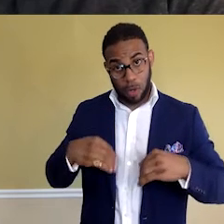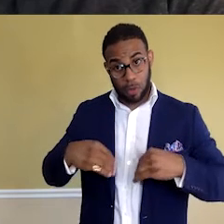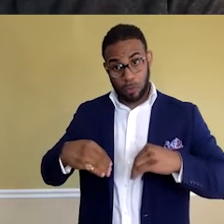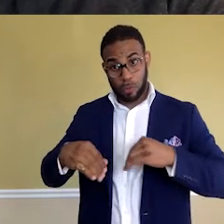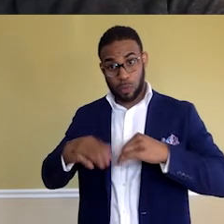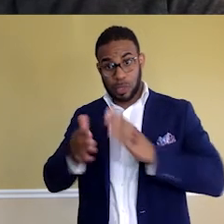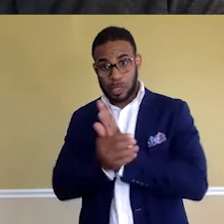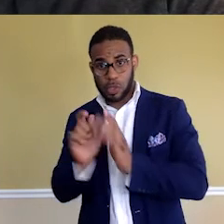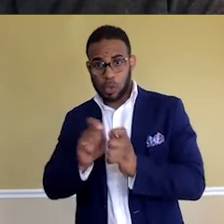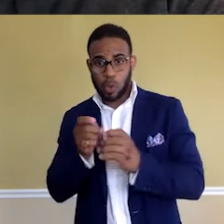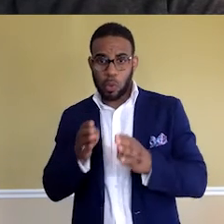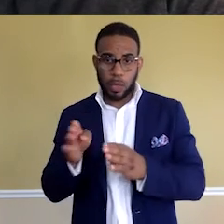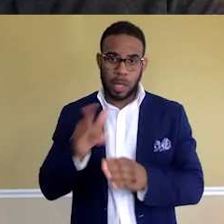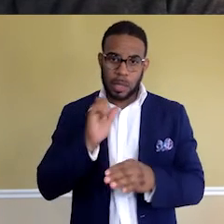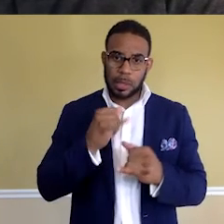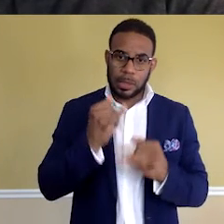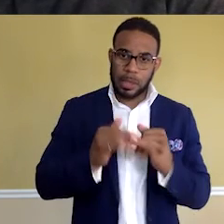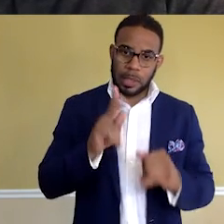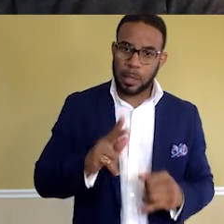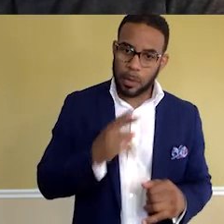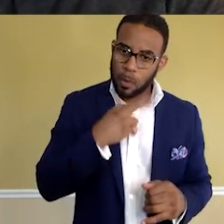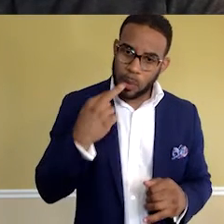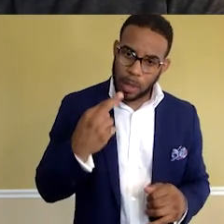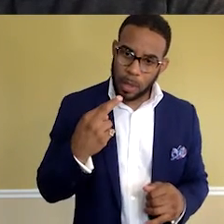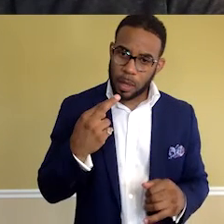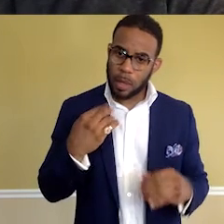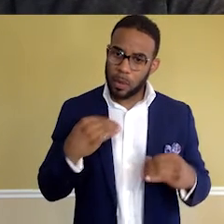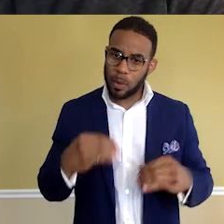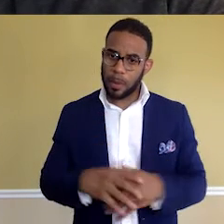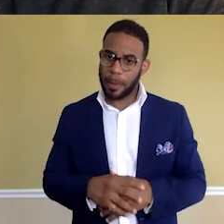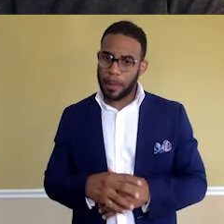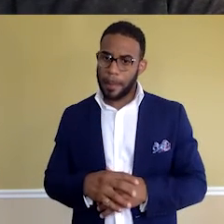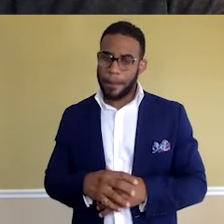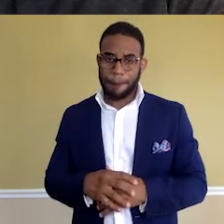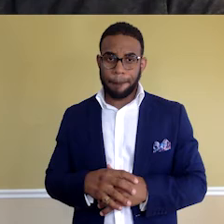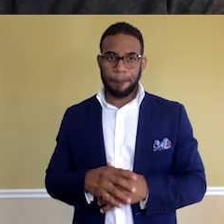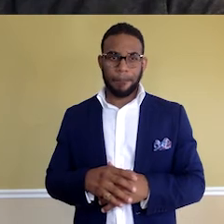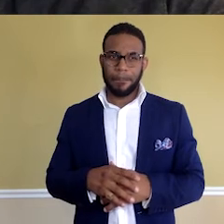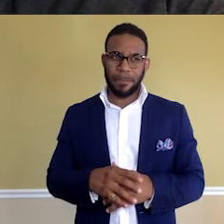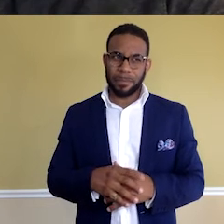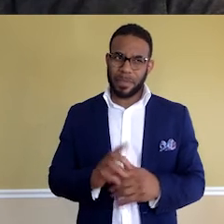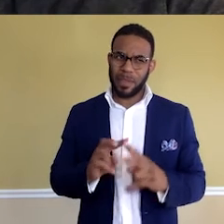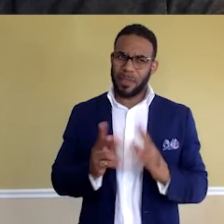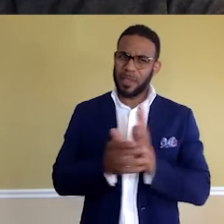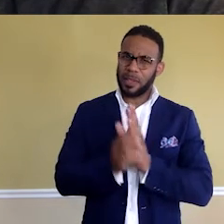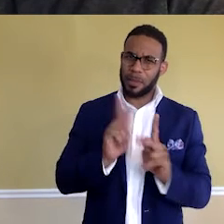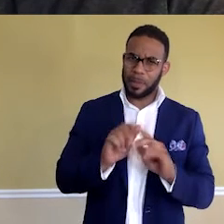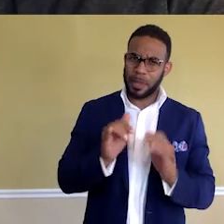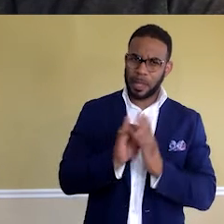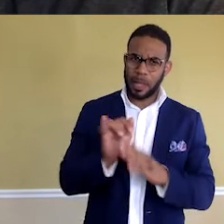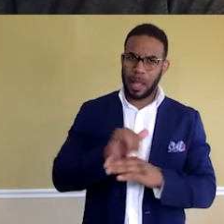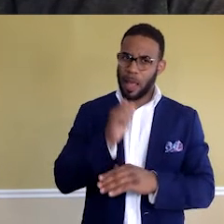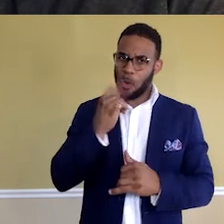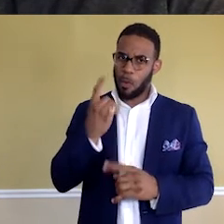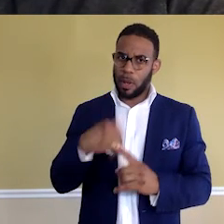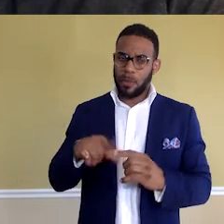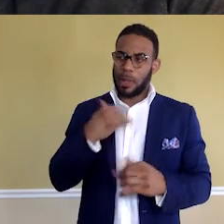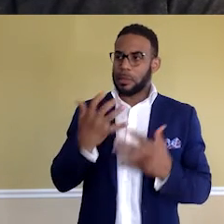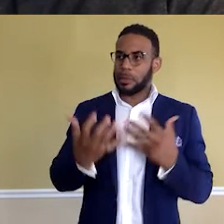certain ways you just kind of end up restaurant, retail, warehouse. And there's some very skilled people in those industries, but I wasn't one of them. I just kind of did it because I had